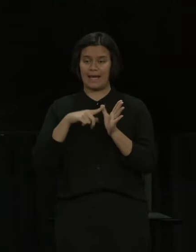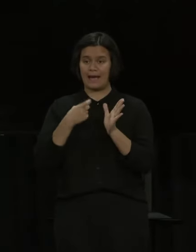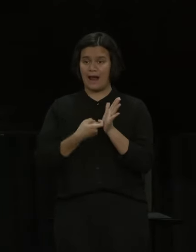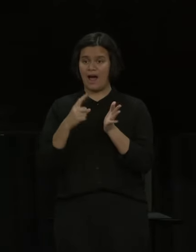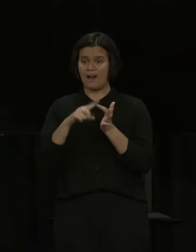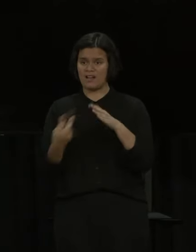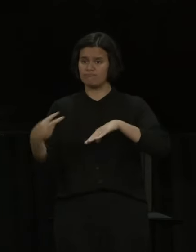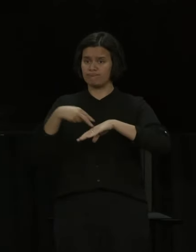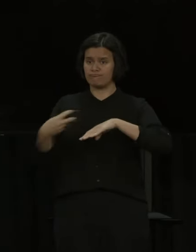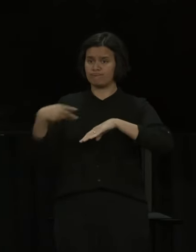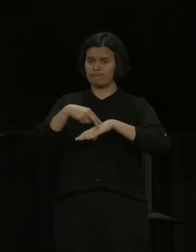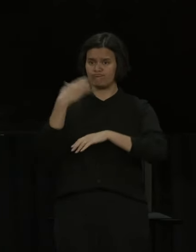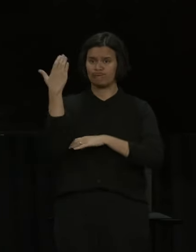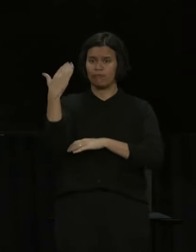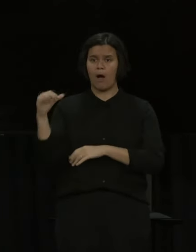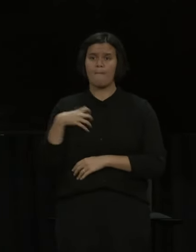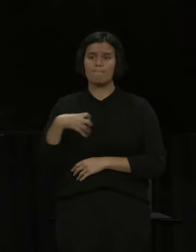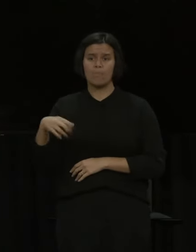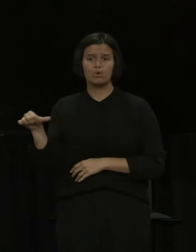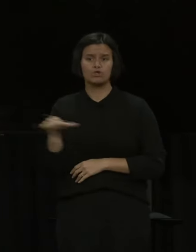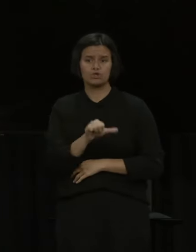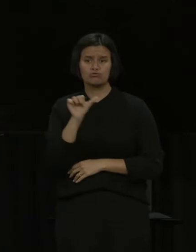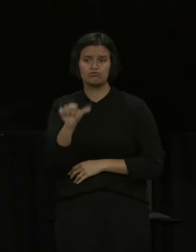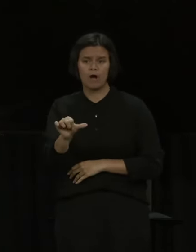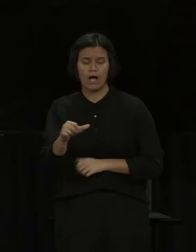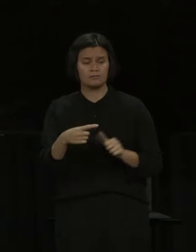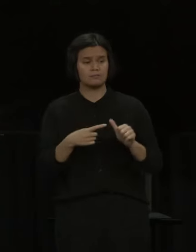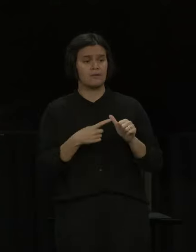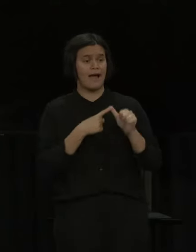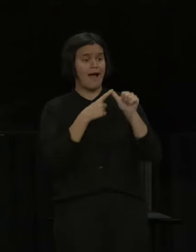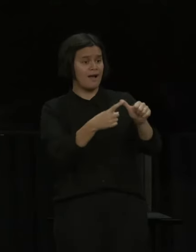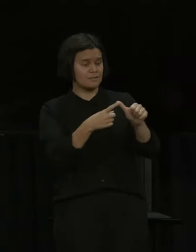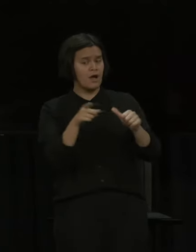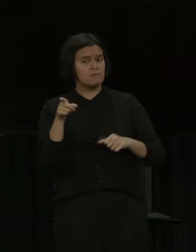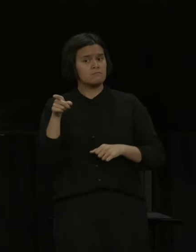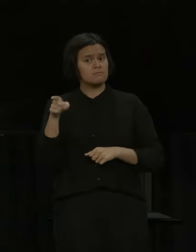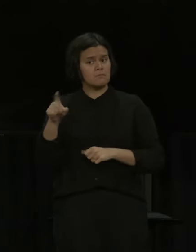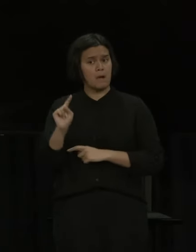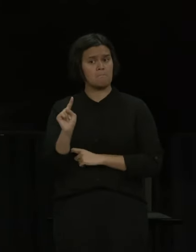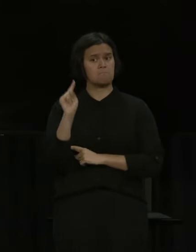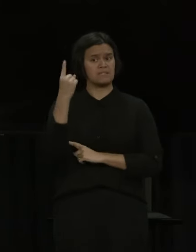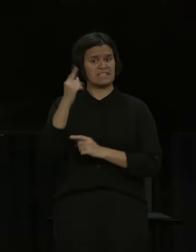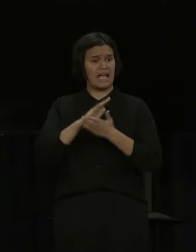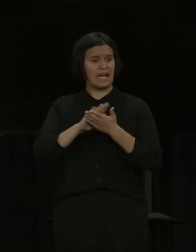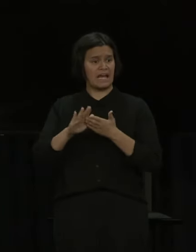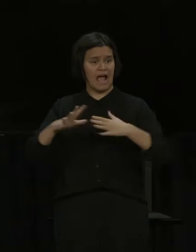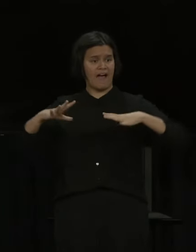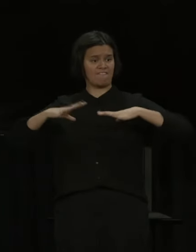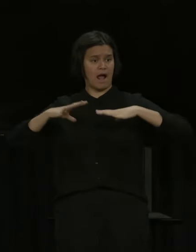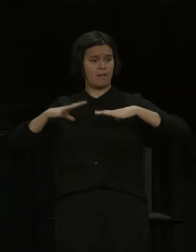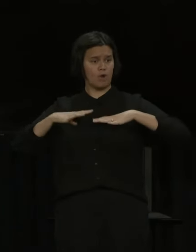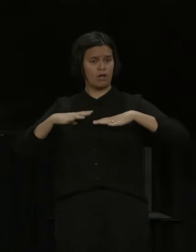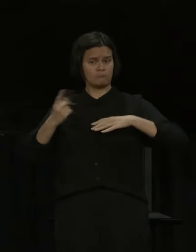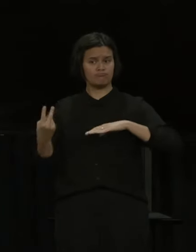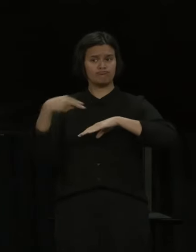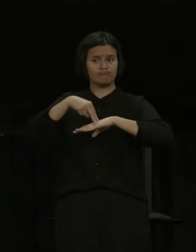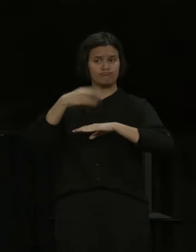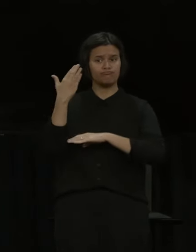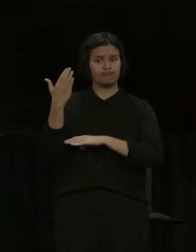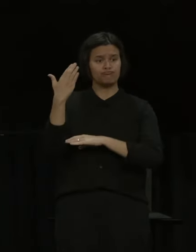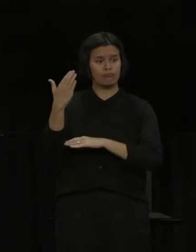COVID-19 team and of course I'm aware that he's been making himself available for the Māori media on a